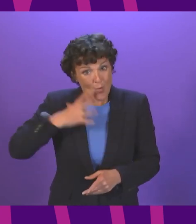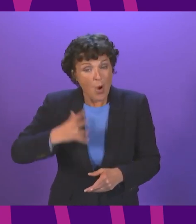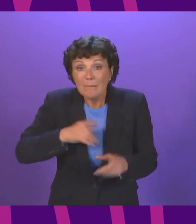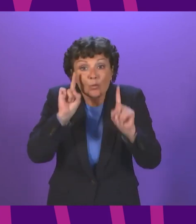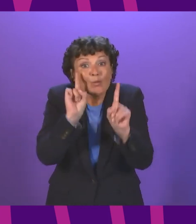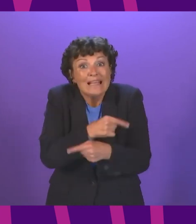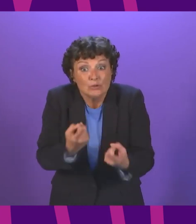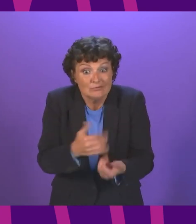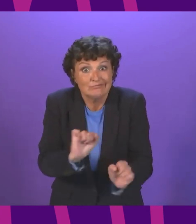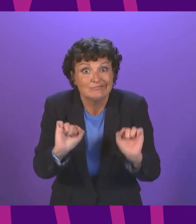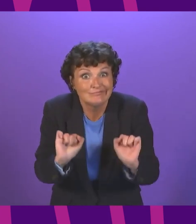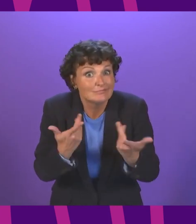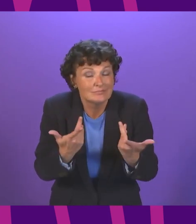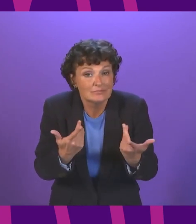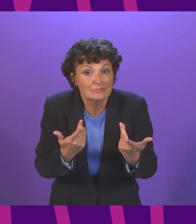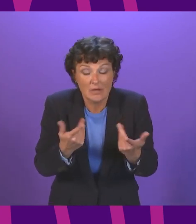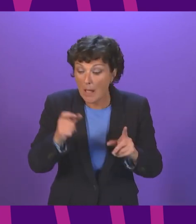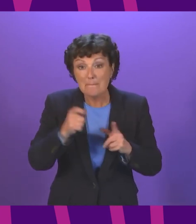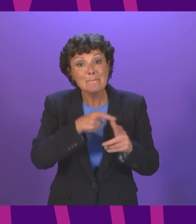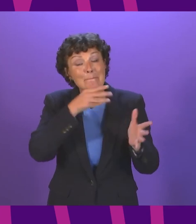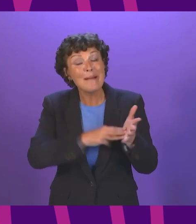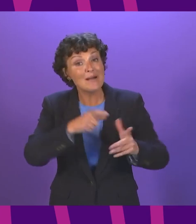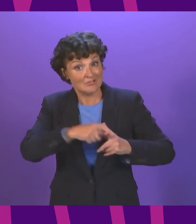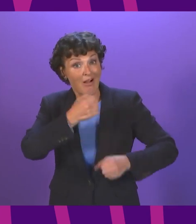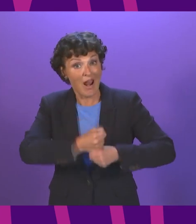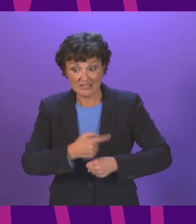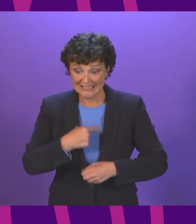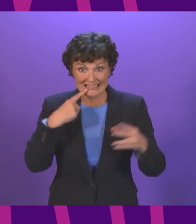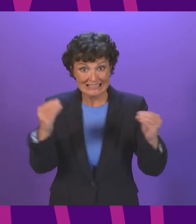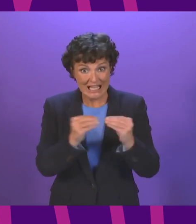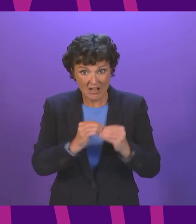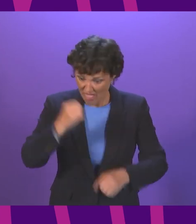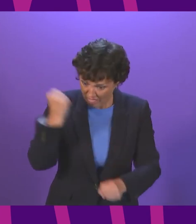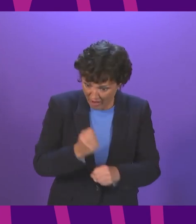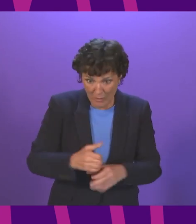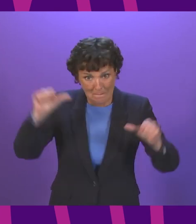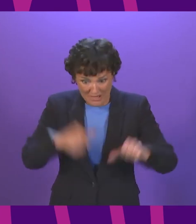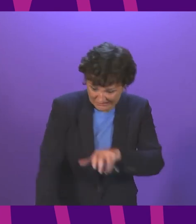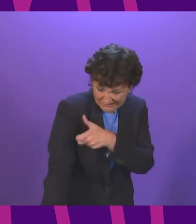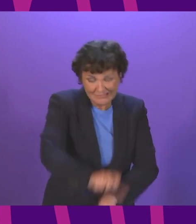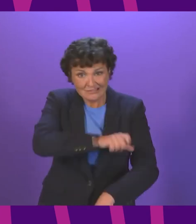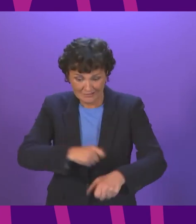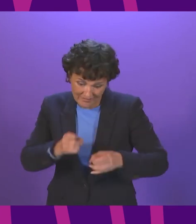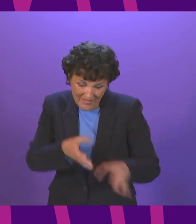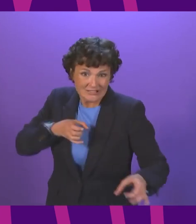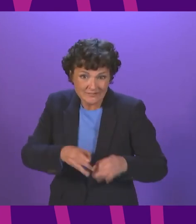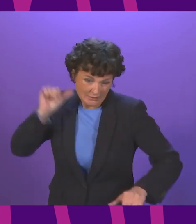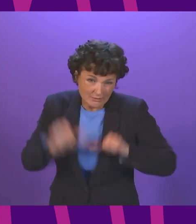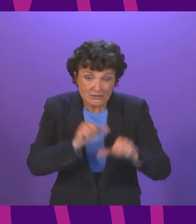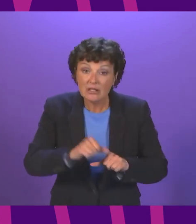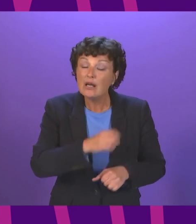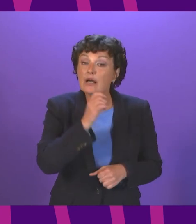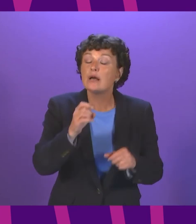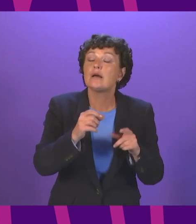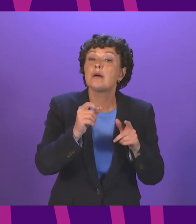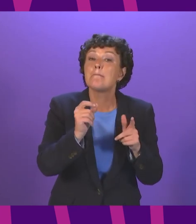been able to go so far Pam Duncan Glancy said that the government must do exactly that and Patrick Harvey in